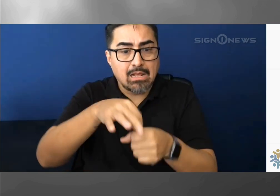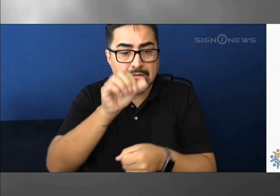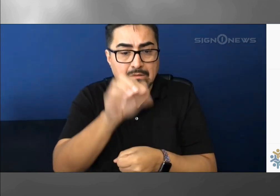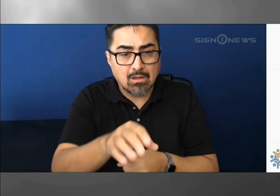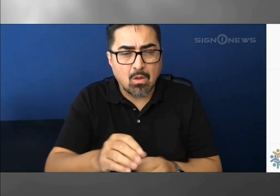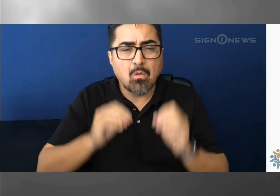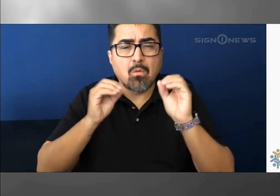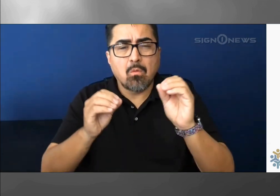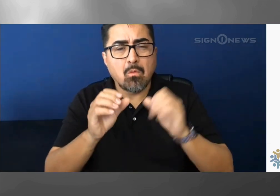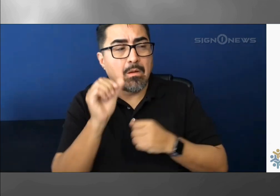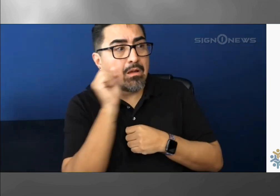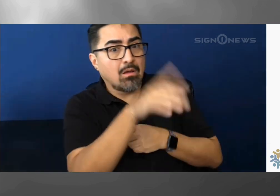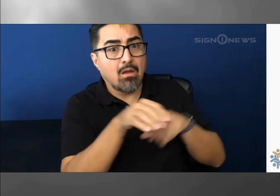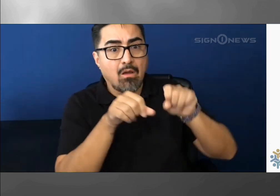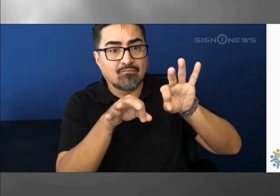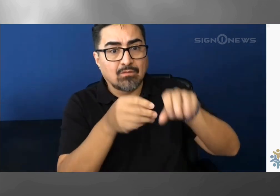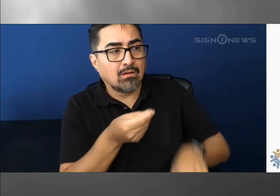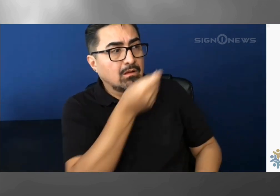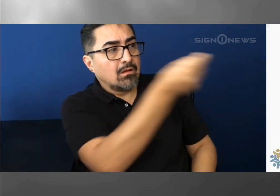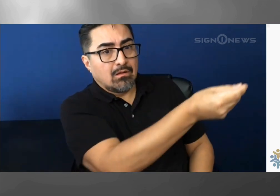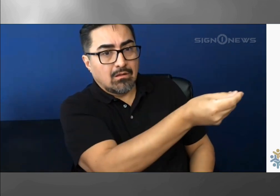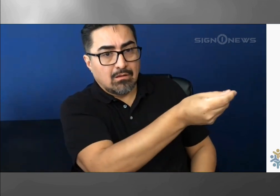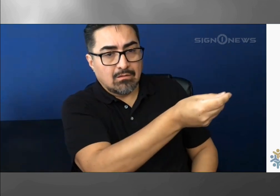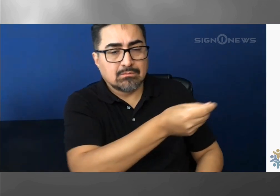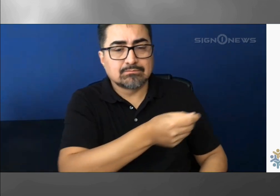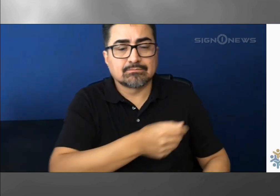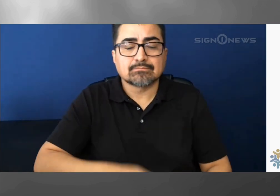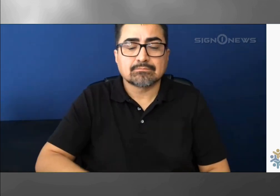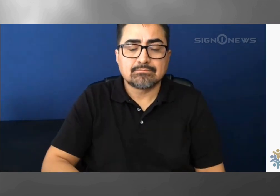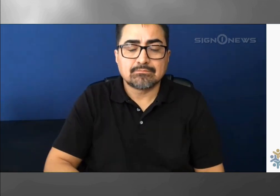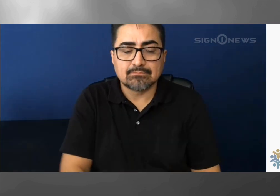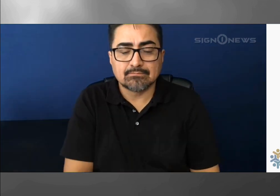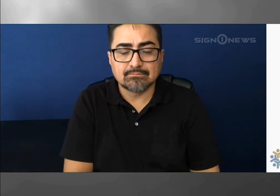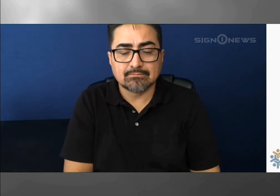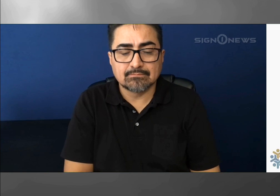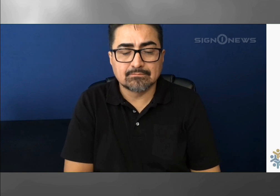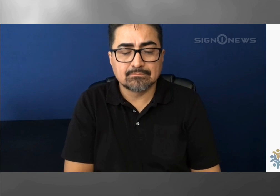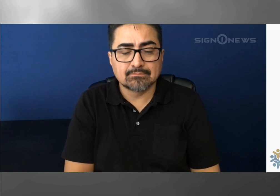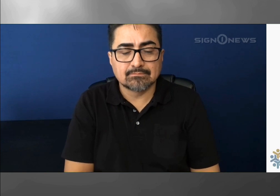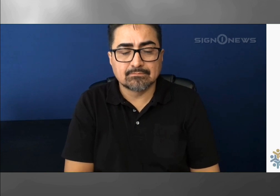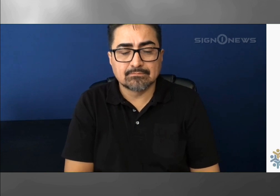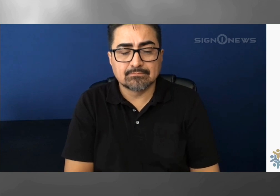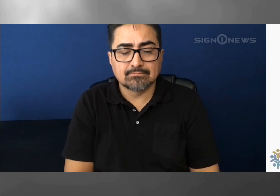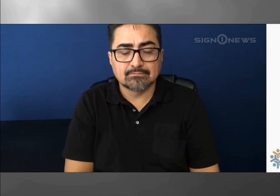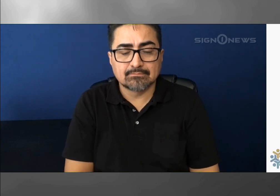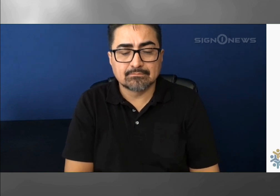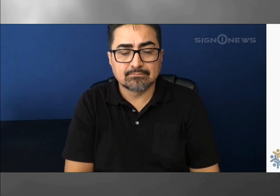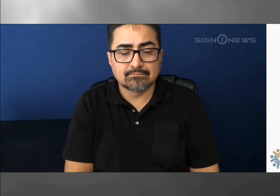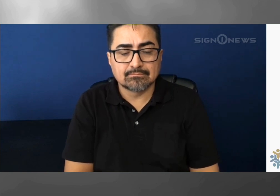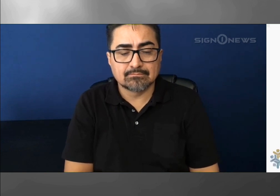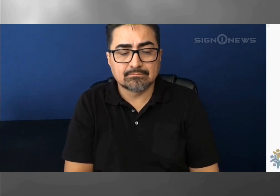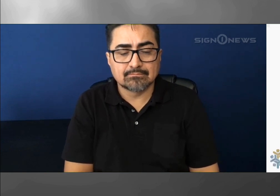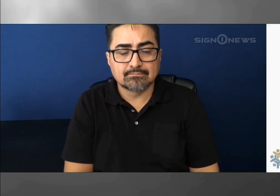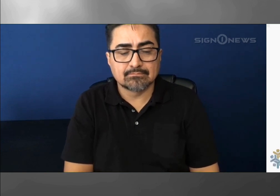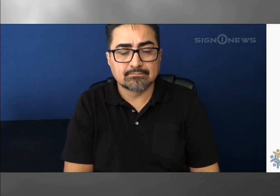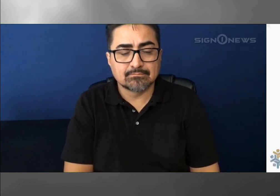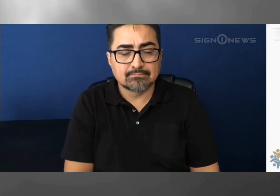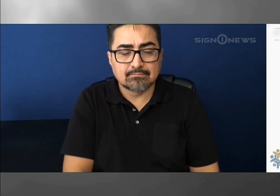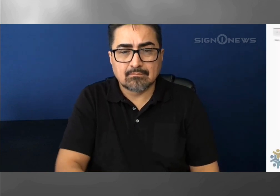thank you. If you have already returned your absentee ballot through the mail by placing it in a ballot drop